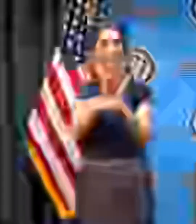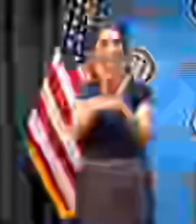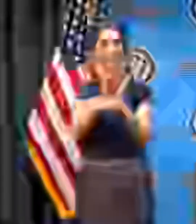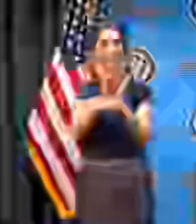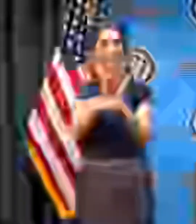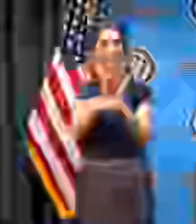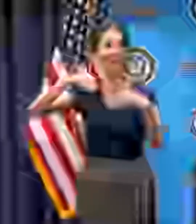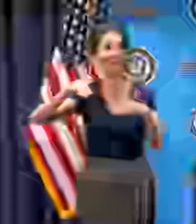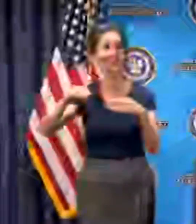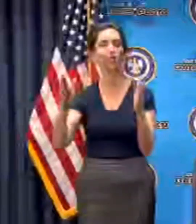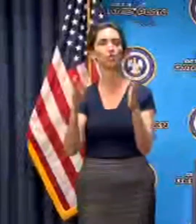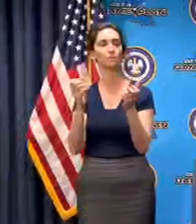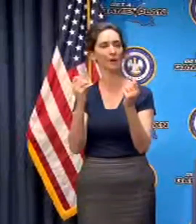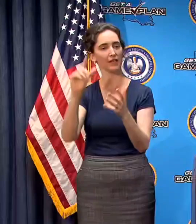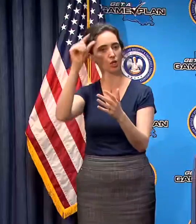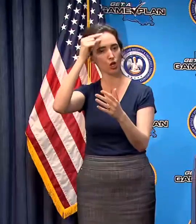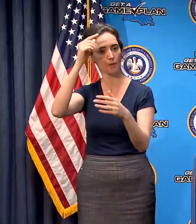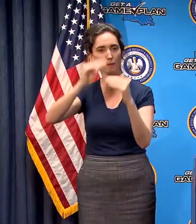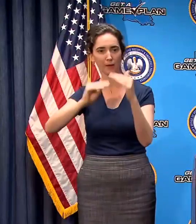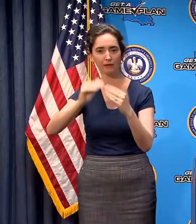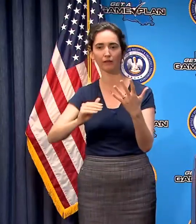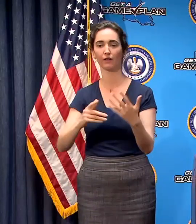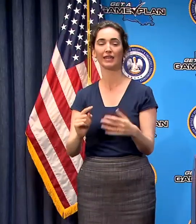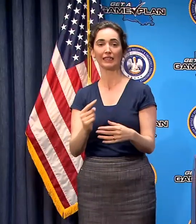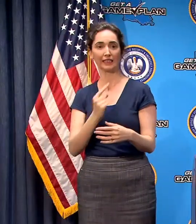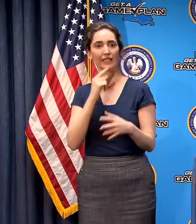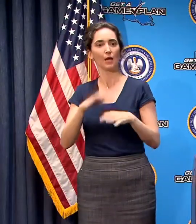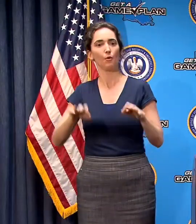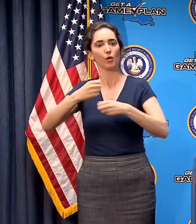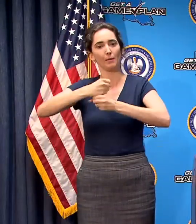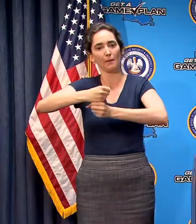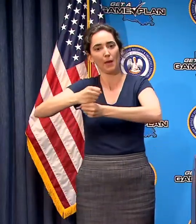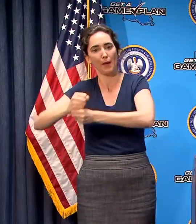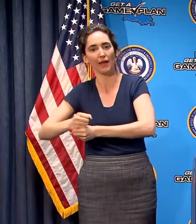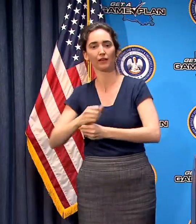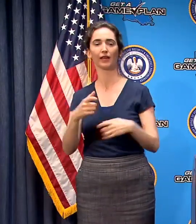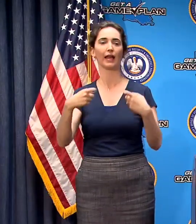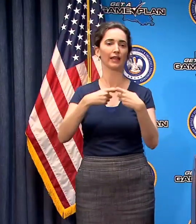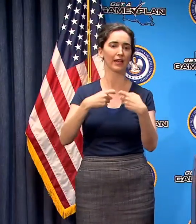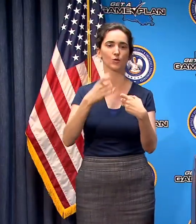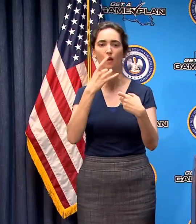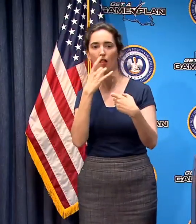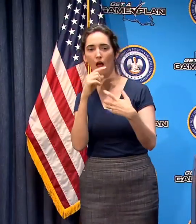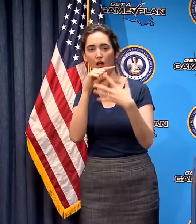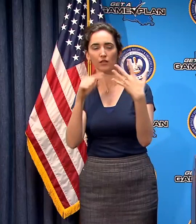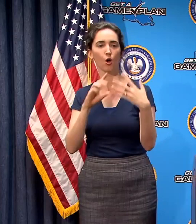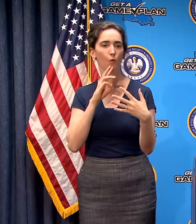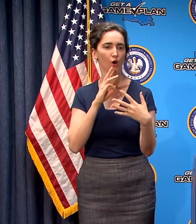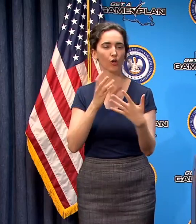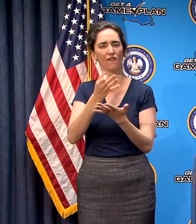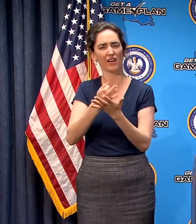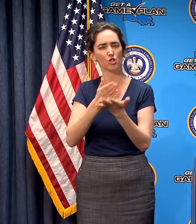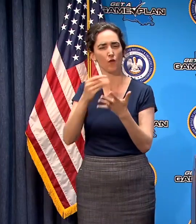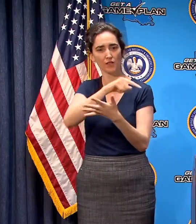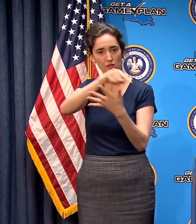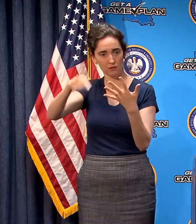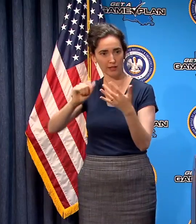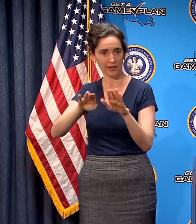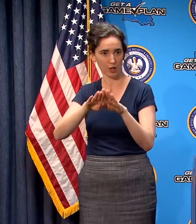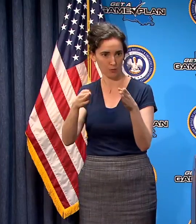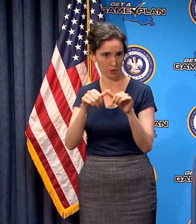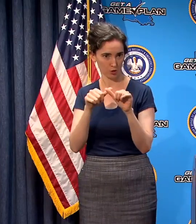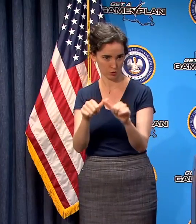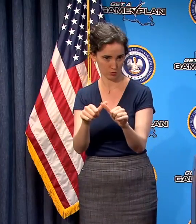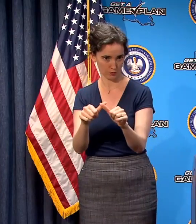pharmacies and many government facilities and critical manufacturing businesses utilities financial services to name a few again